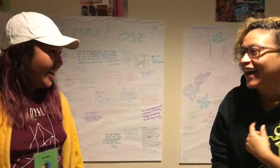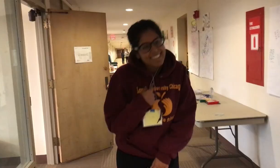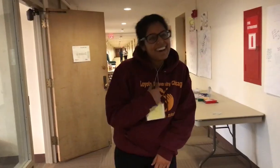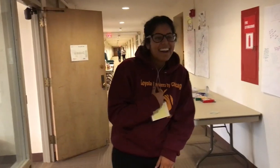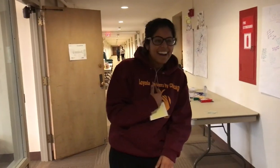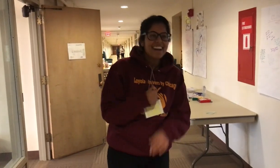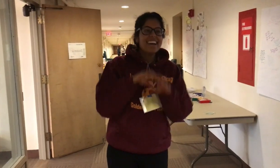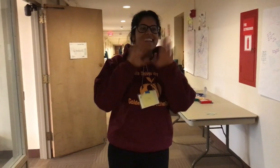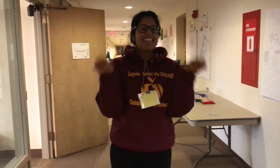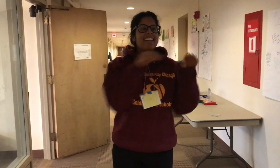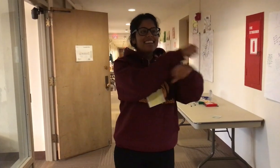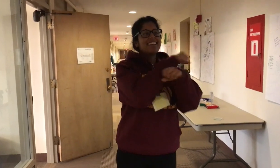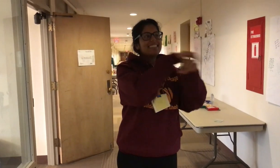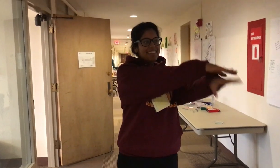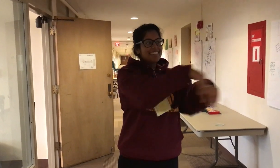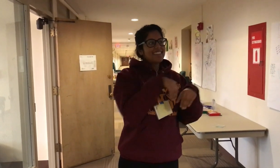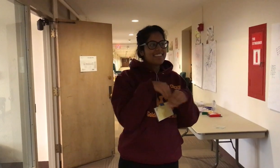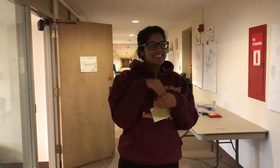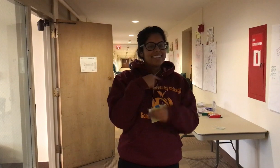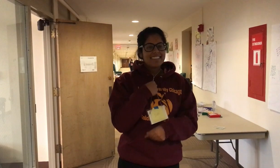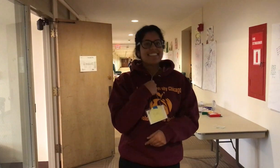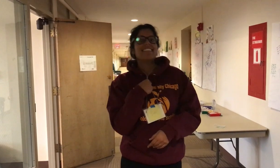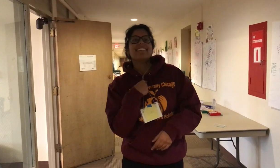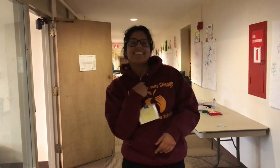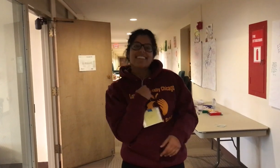A lot of fight left in me